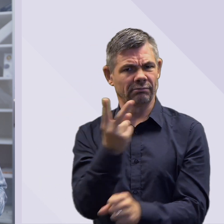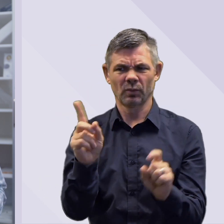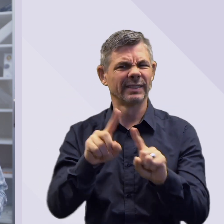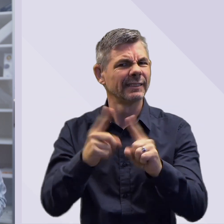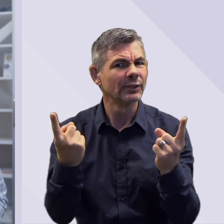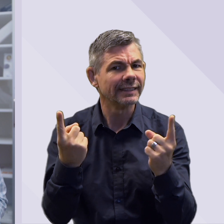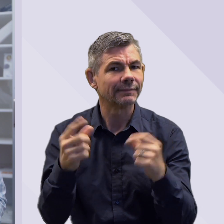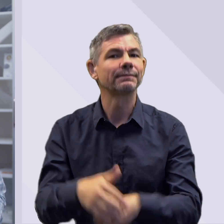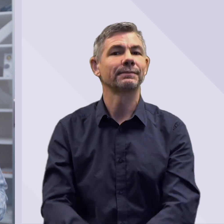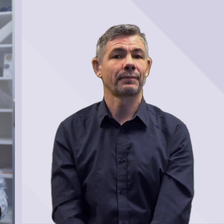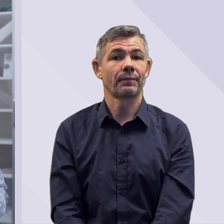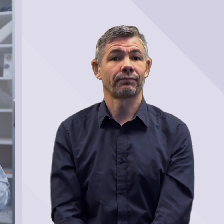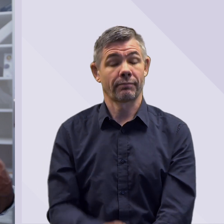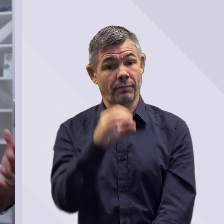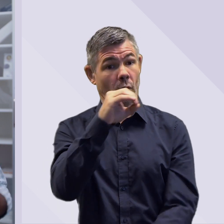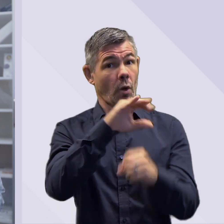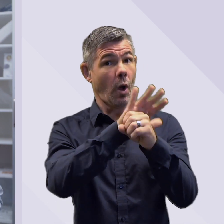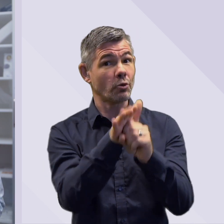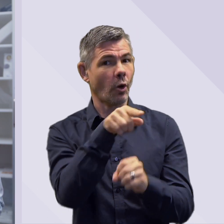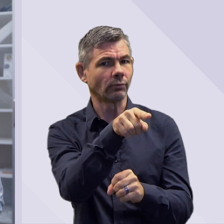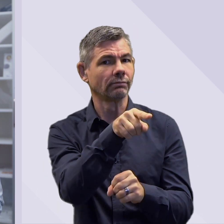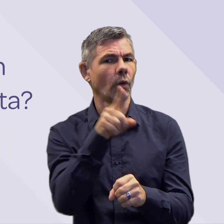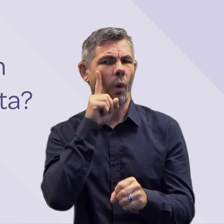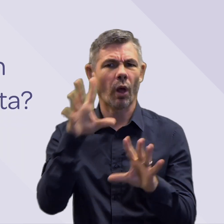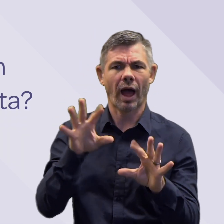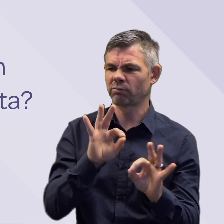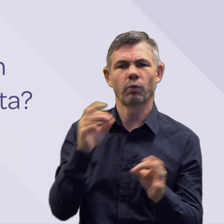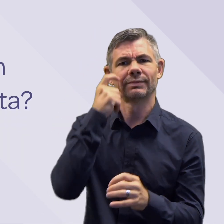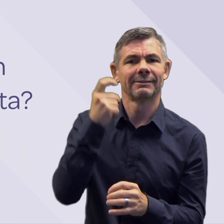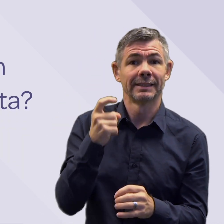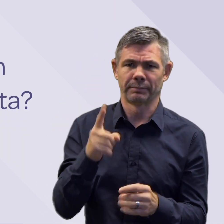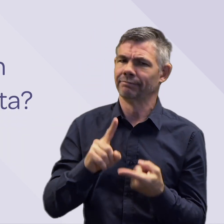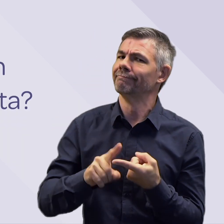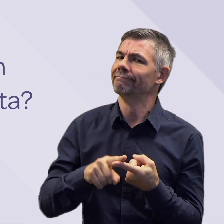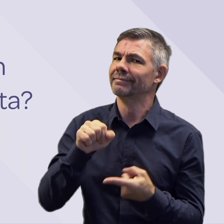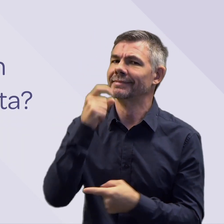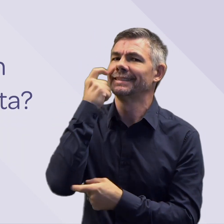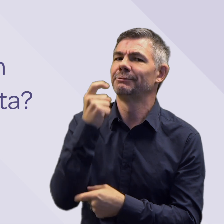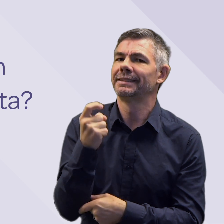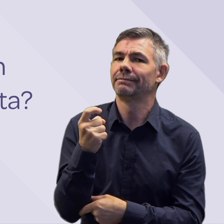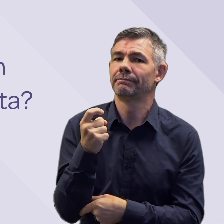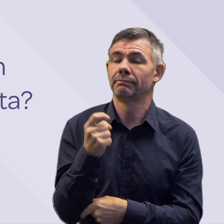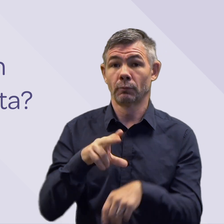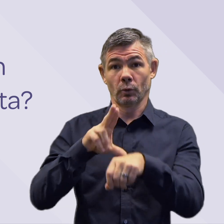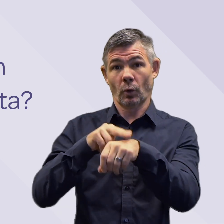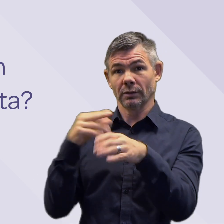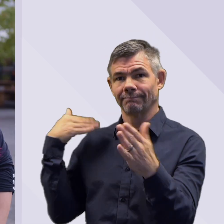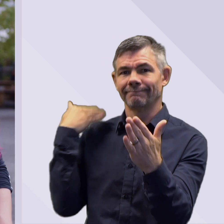to check for its safety before they recommend it. How is Omicron different to Delta?